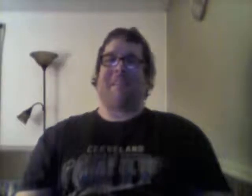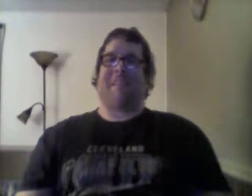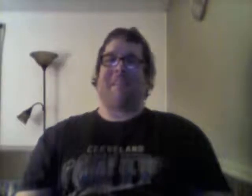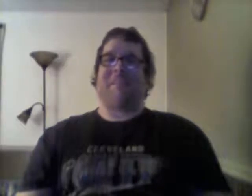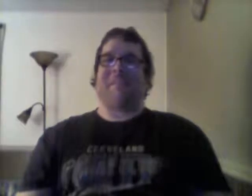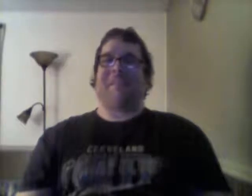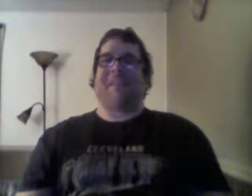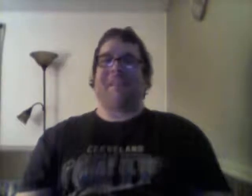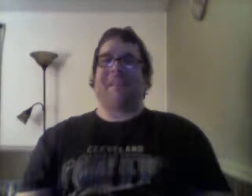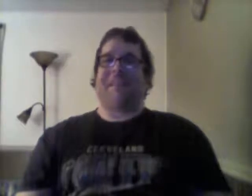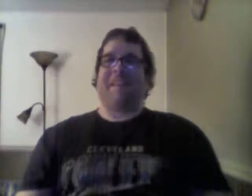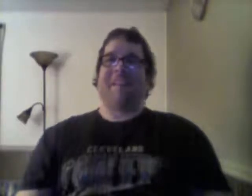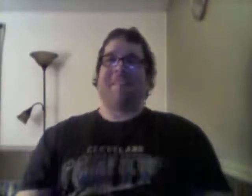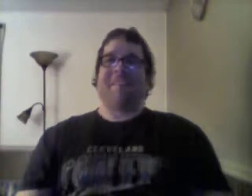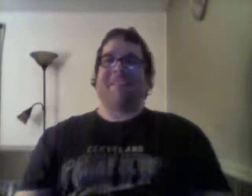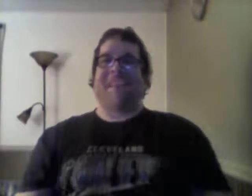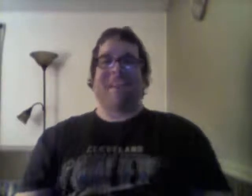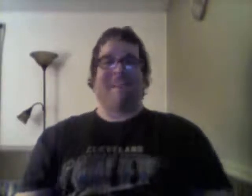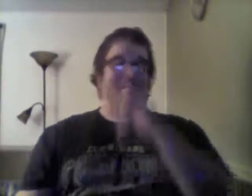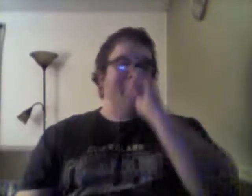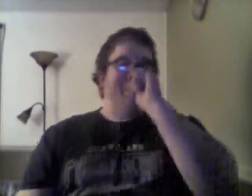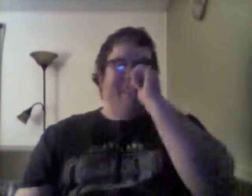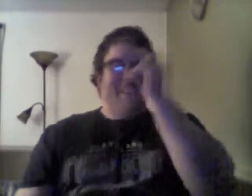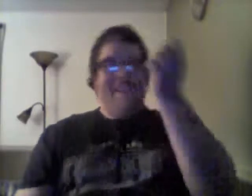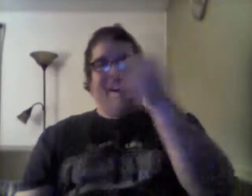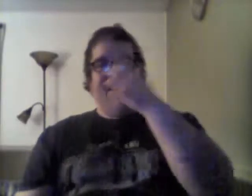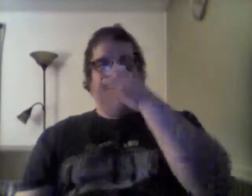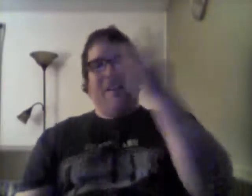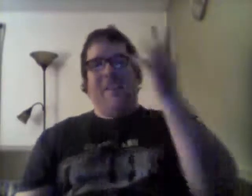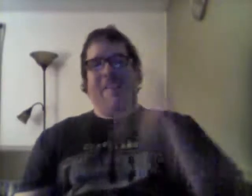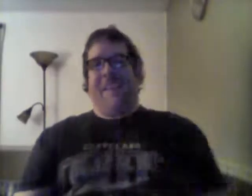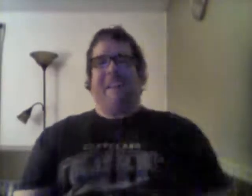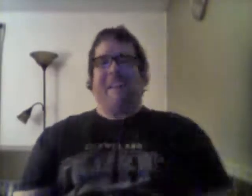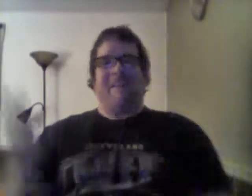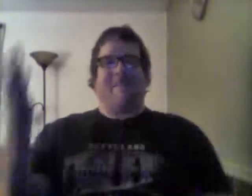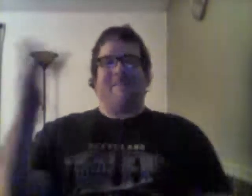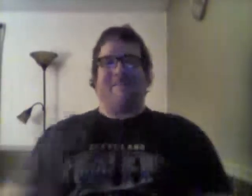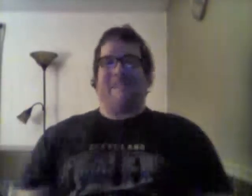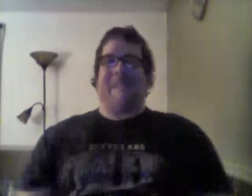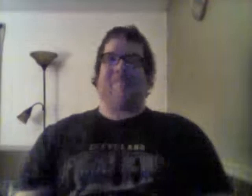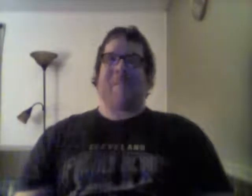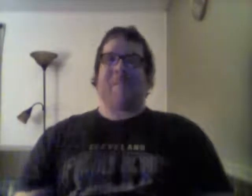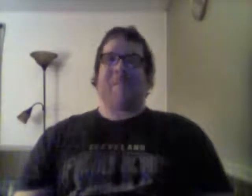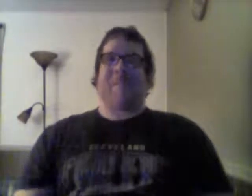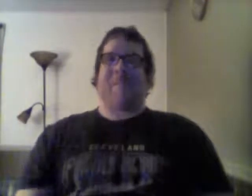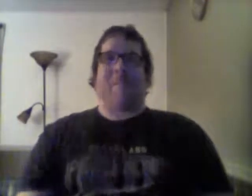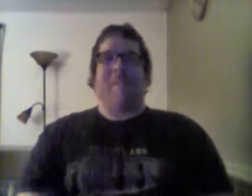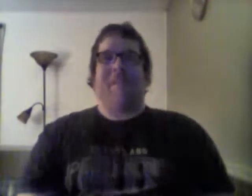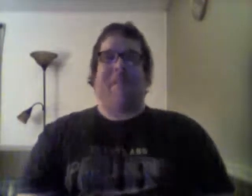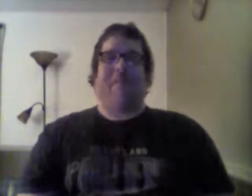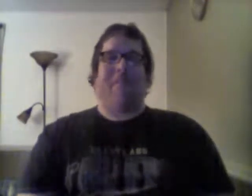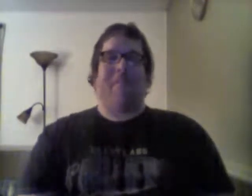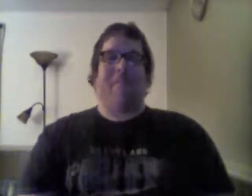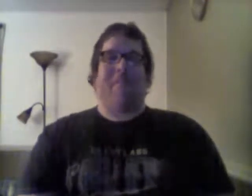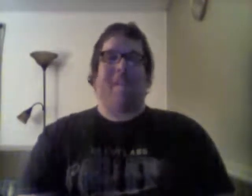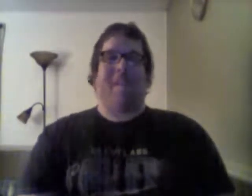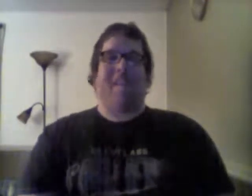got a little bit of lighting in this fucking, I don't know. other than that, that's, that was maybe my only problem. I thought it was a fun story. had a